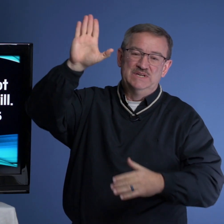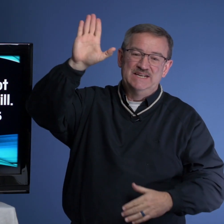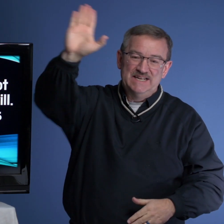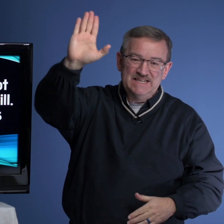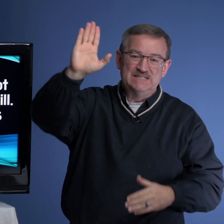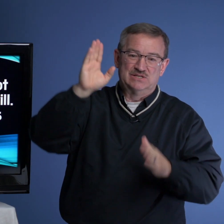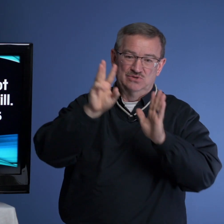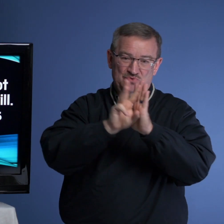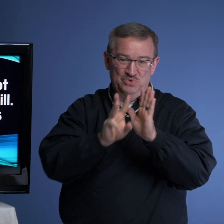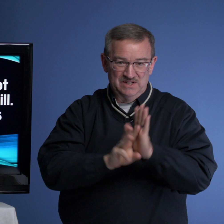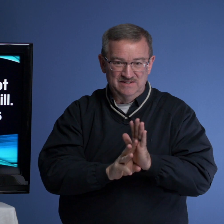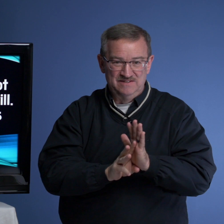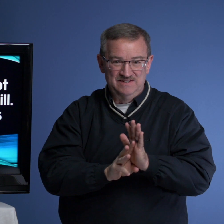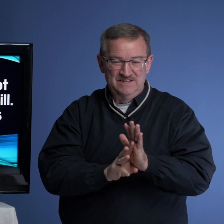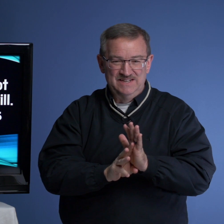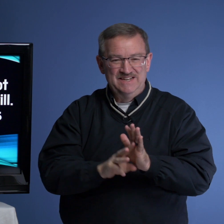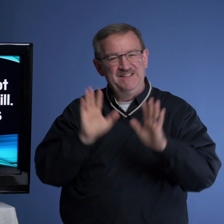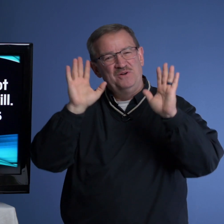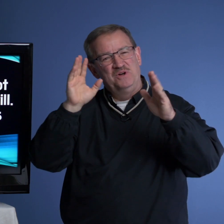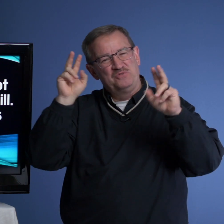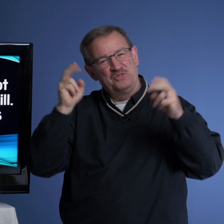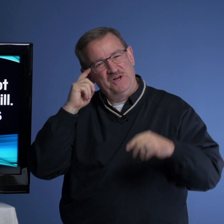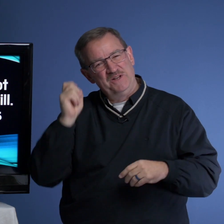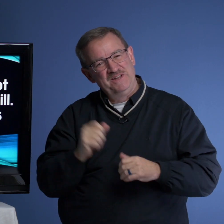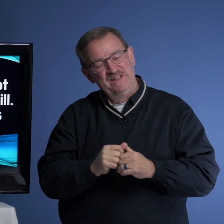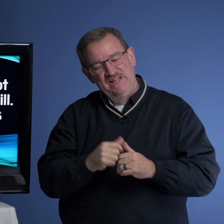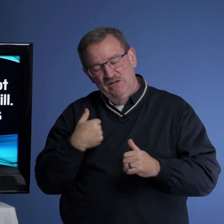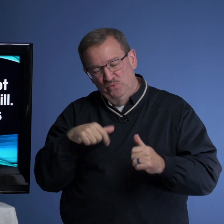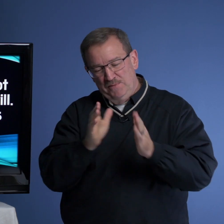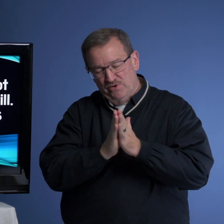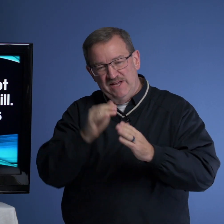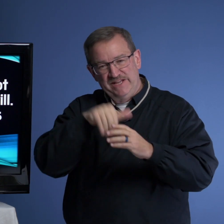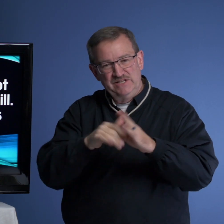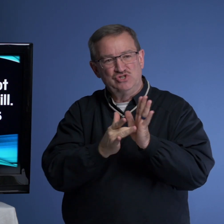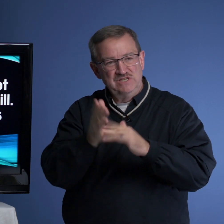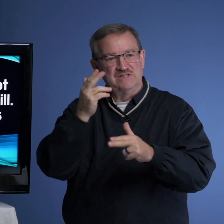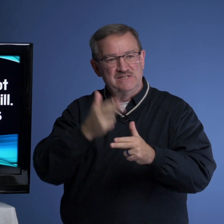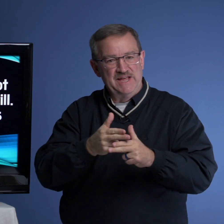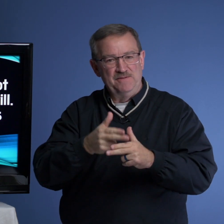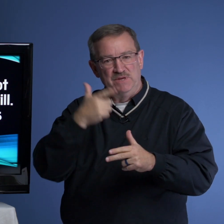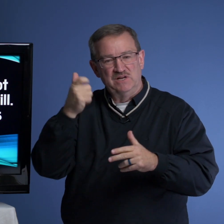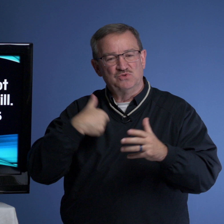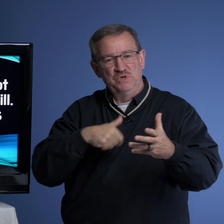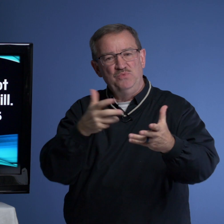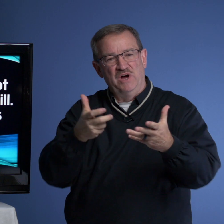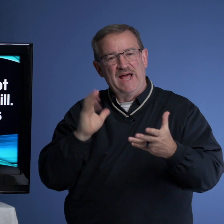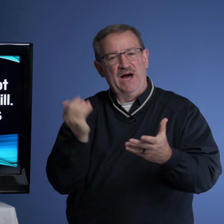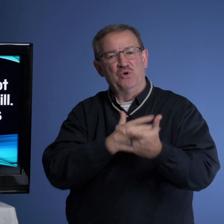His will. Isn't that a wonderful thought? We pray in Jesus' name because we want our